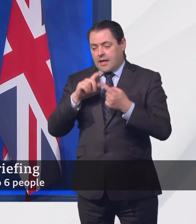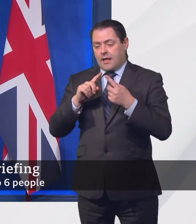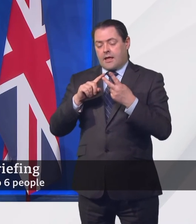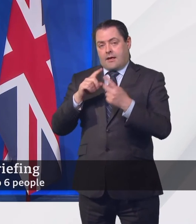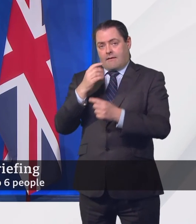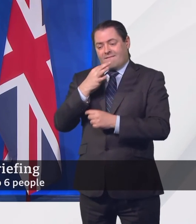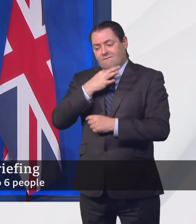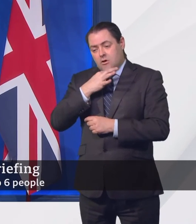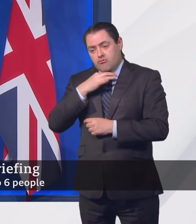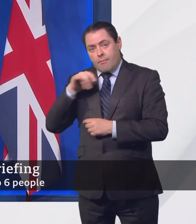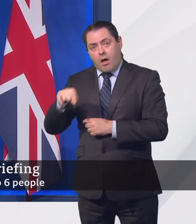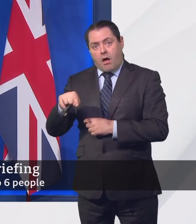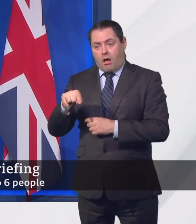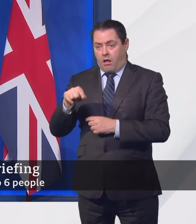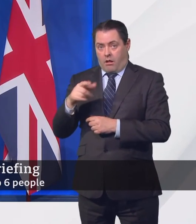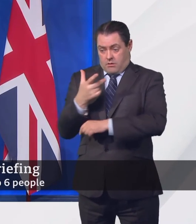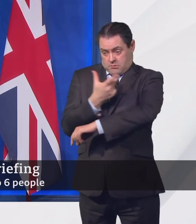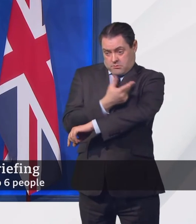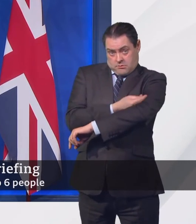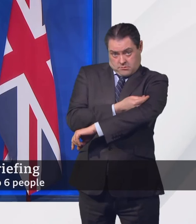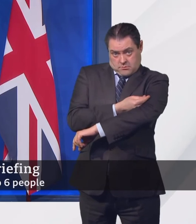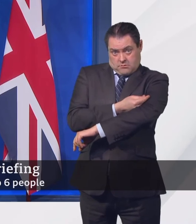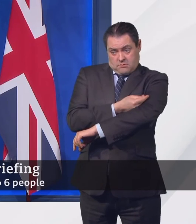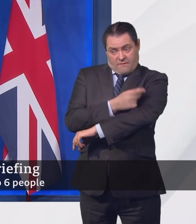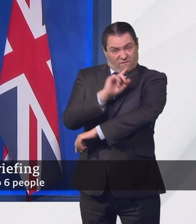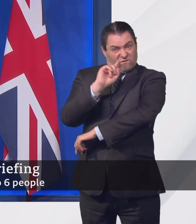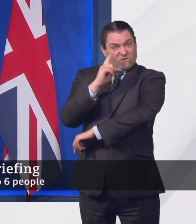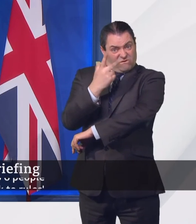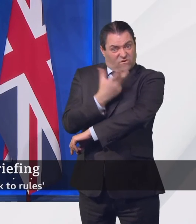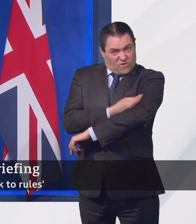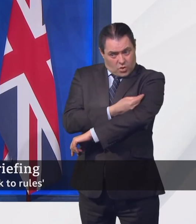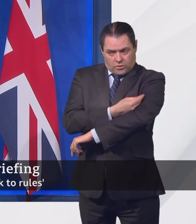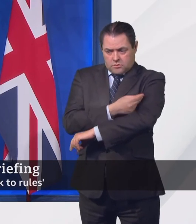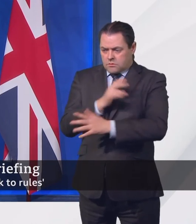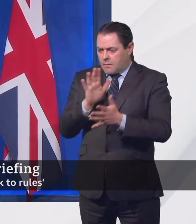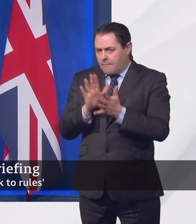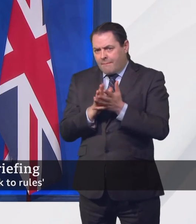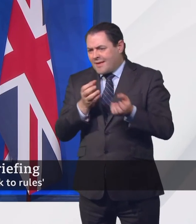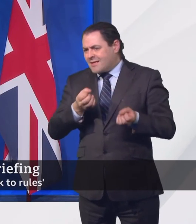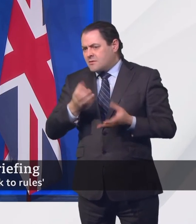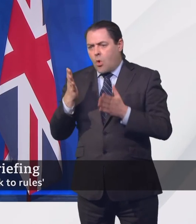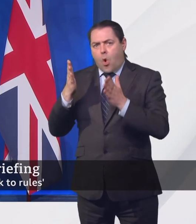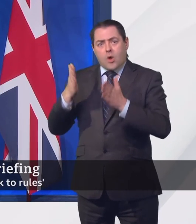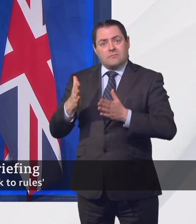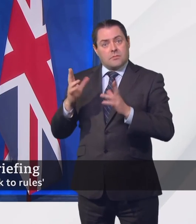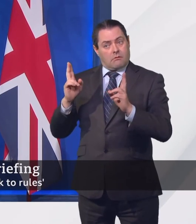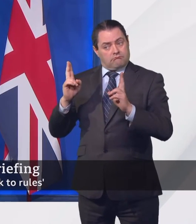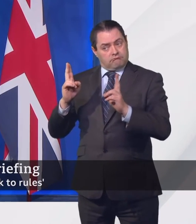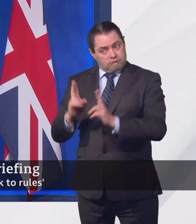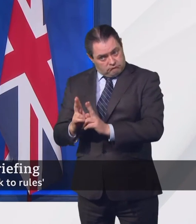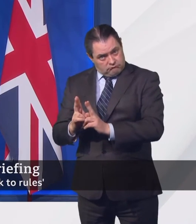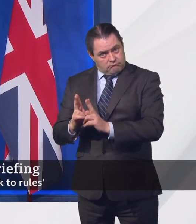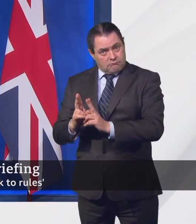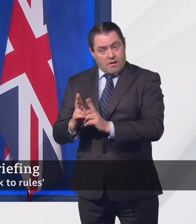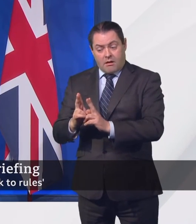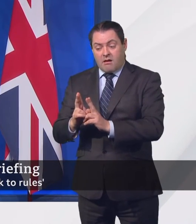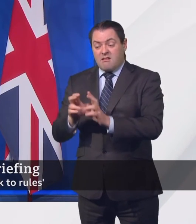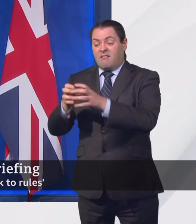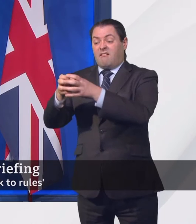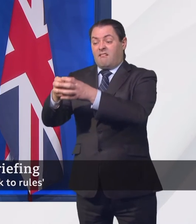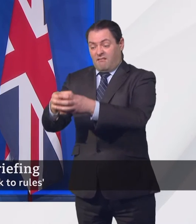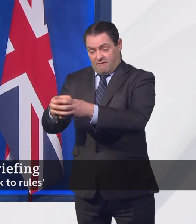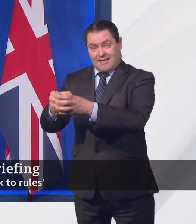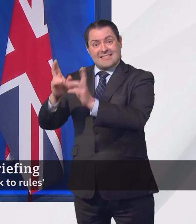down rates of hospitalisation and death. And now we want to reinforce that protection with a second